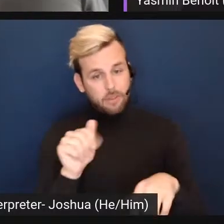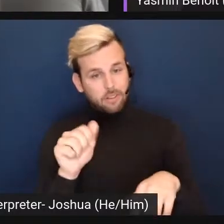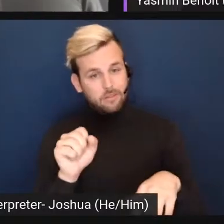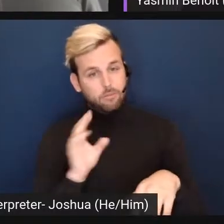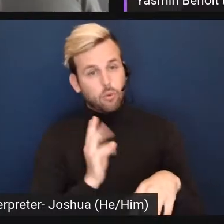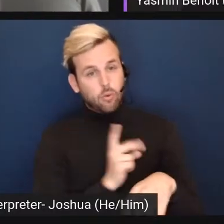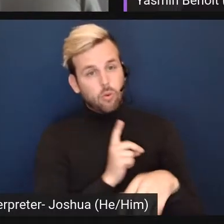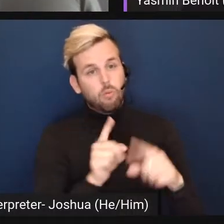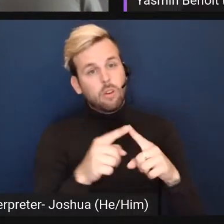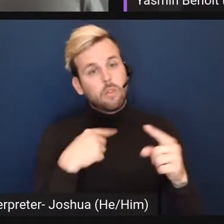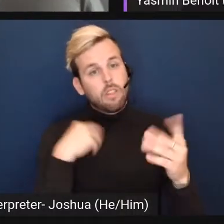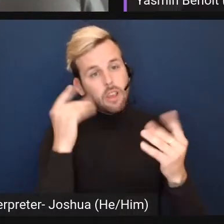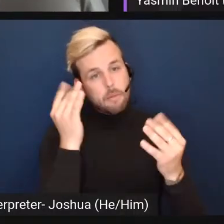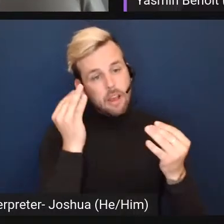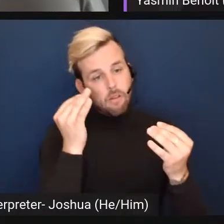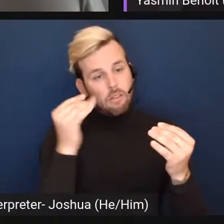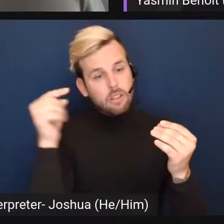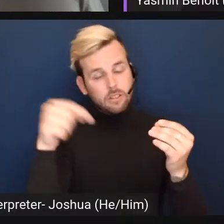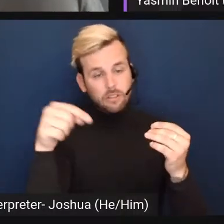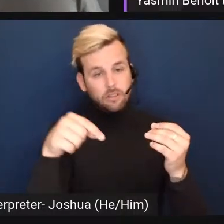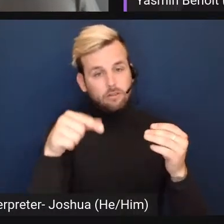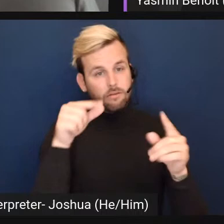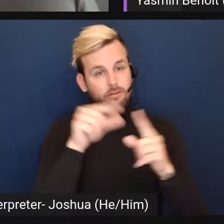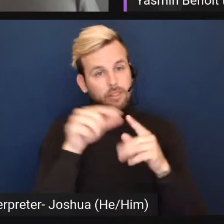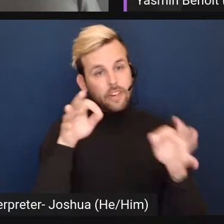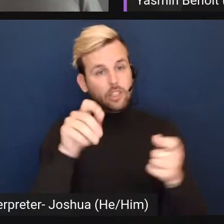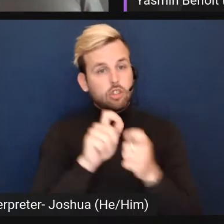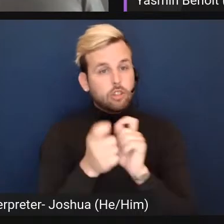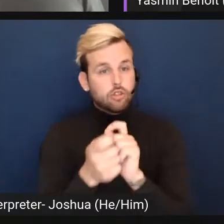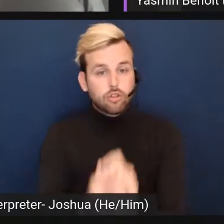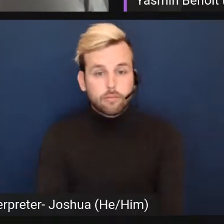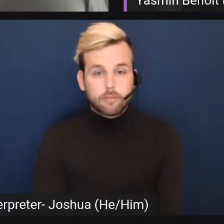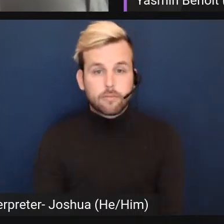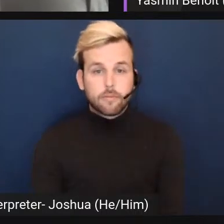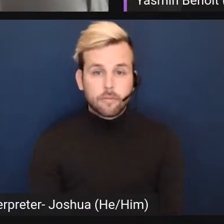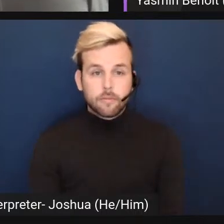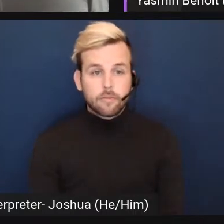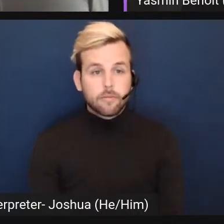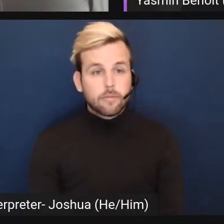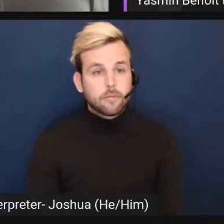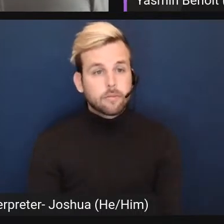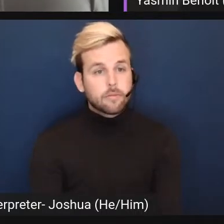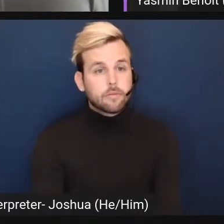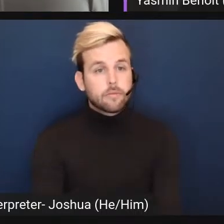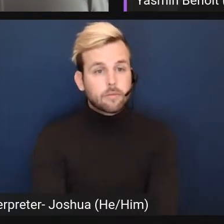when we think about this definition change um